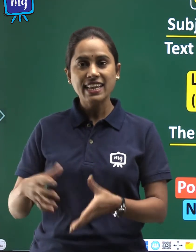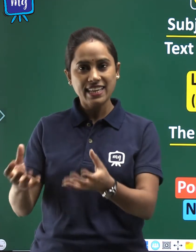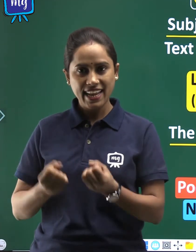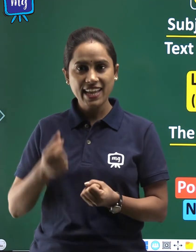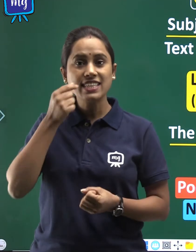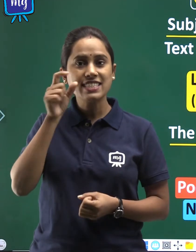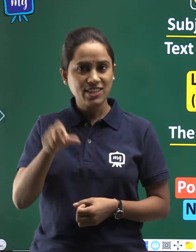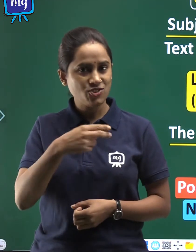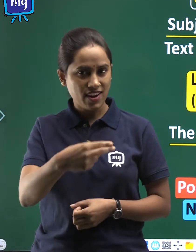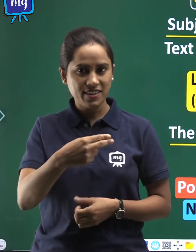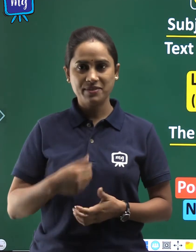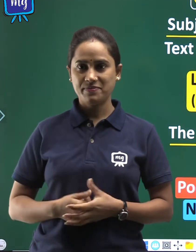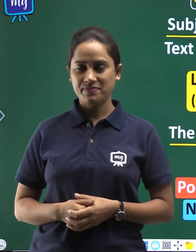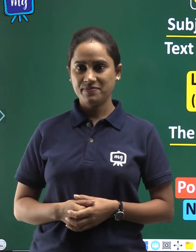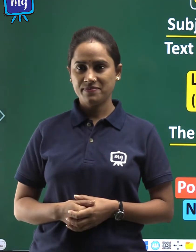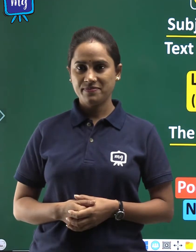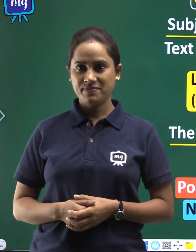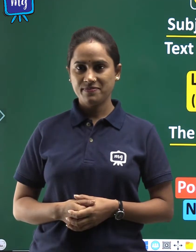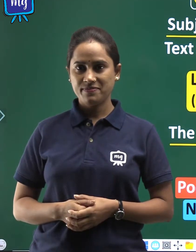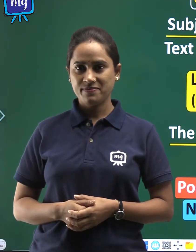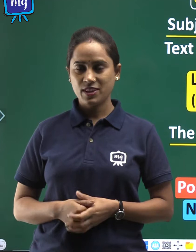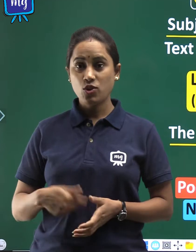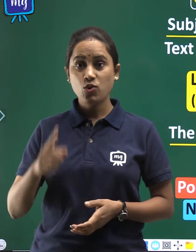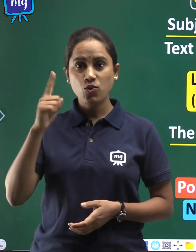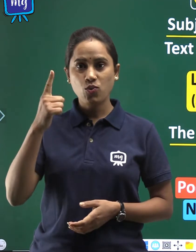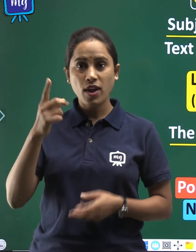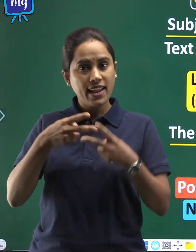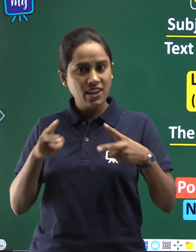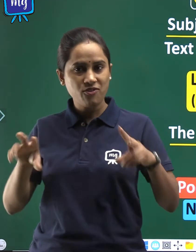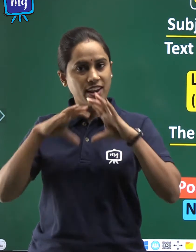to a different world.